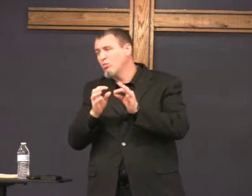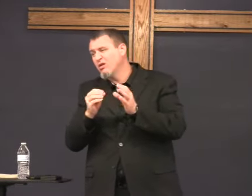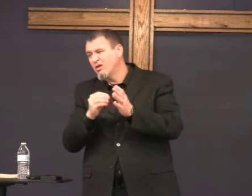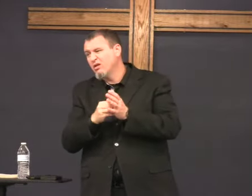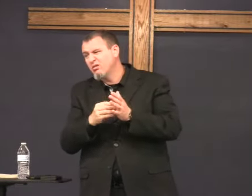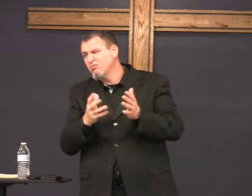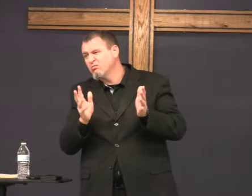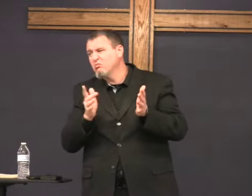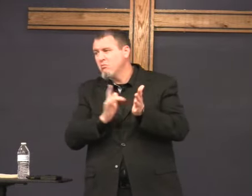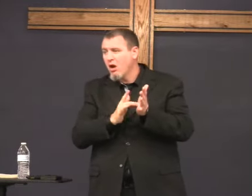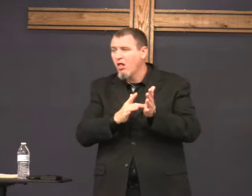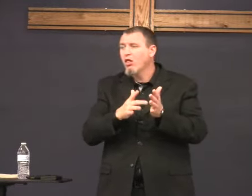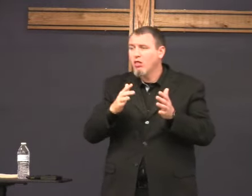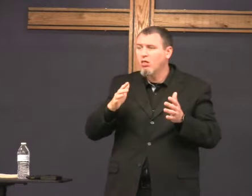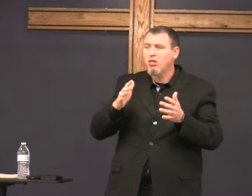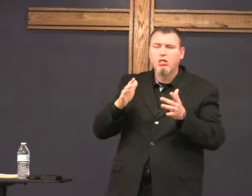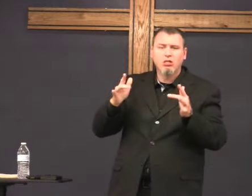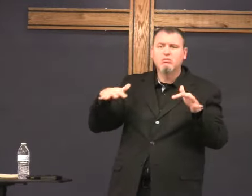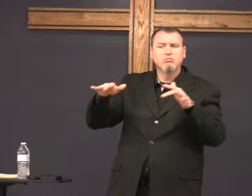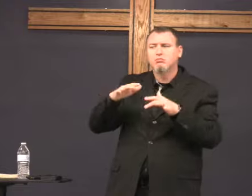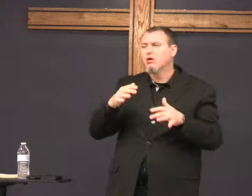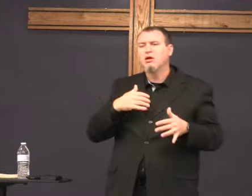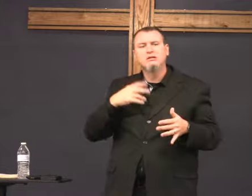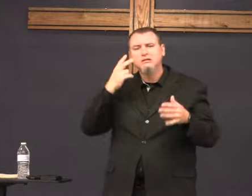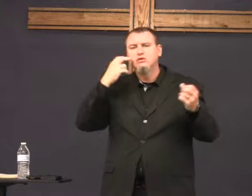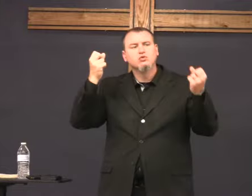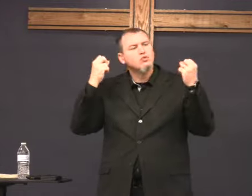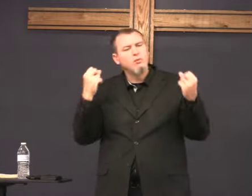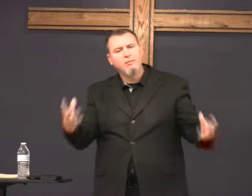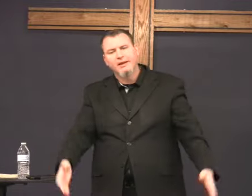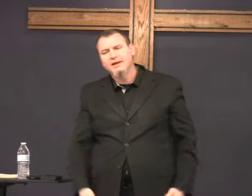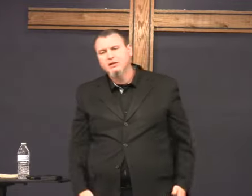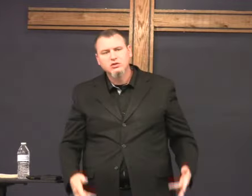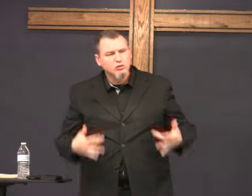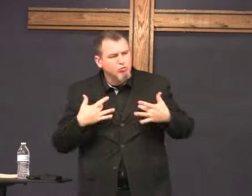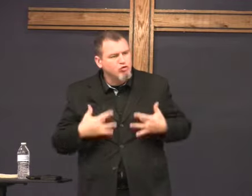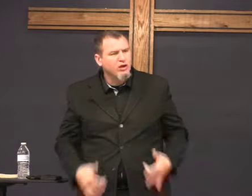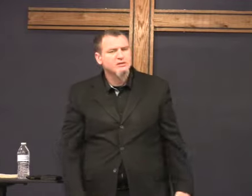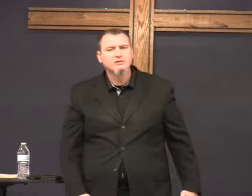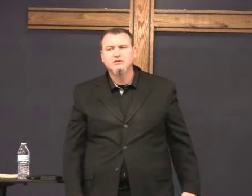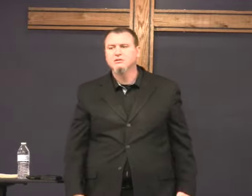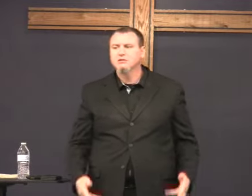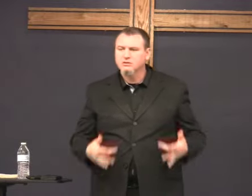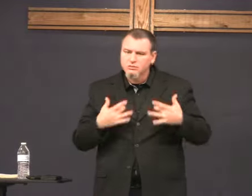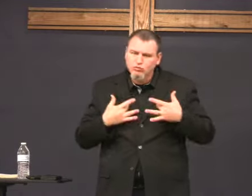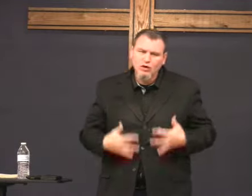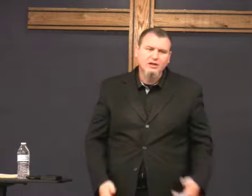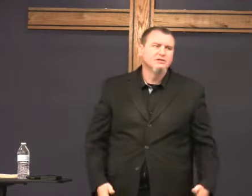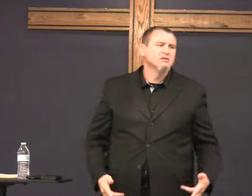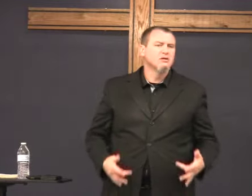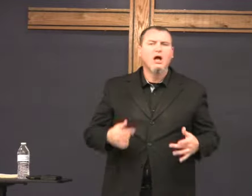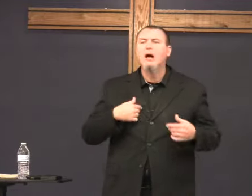and I interpret in medical setting I see many people that are depressed